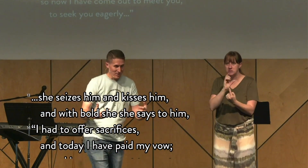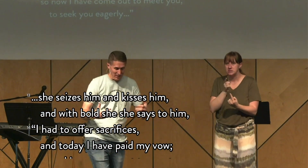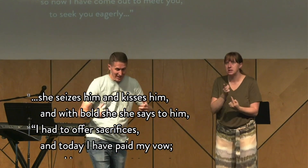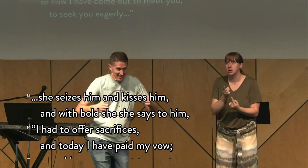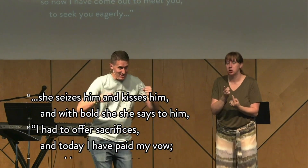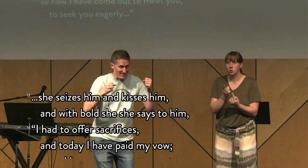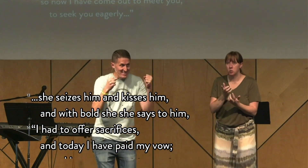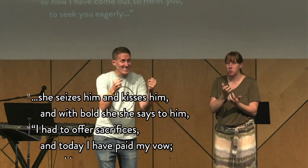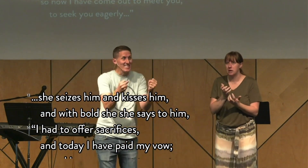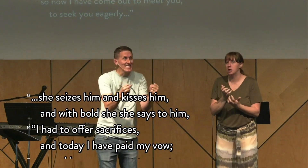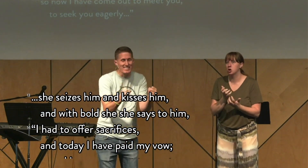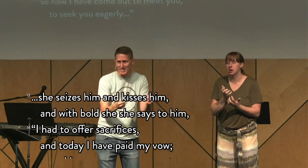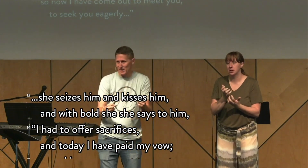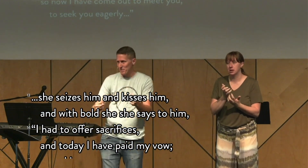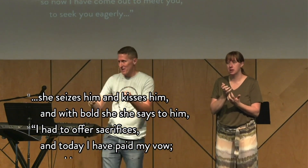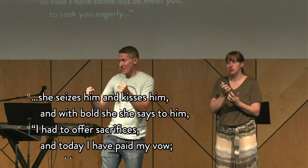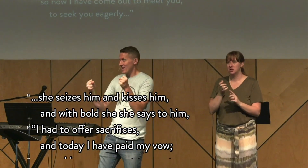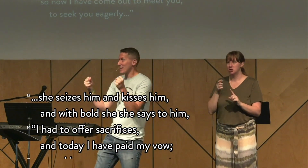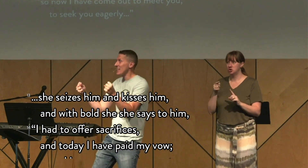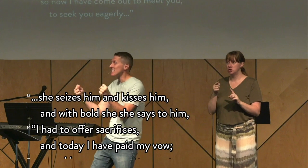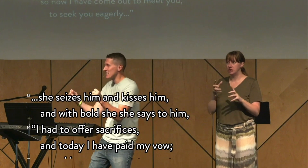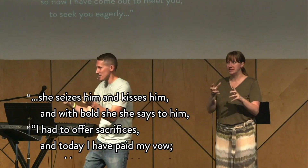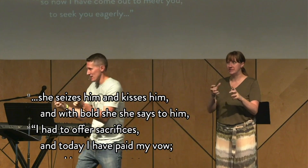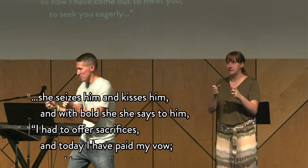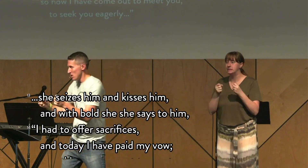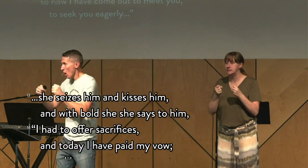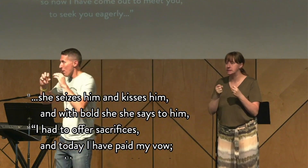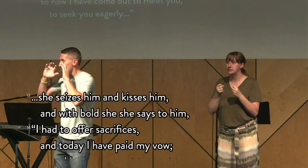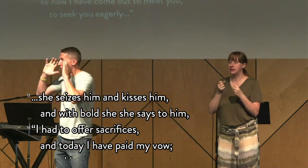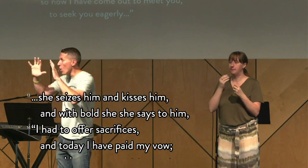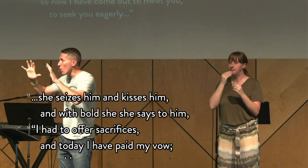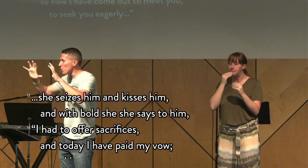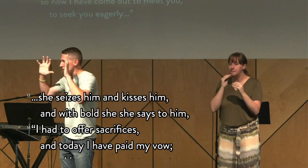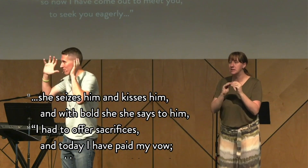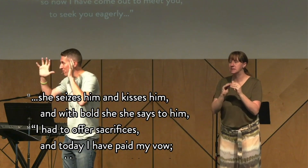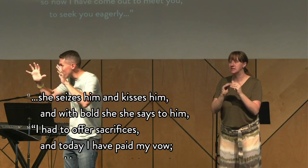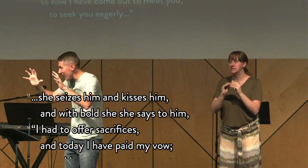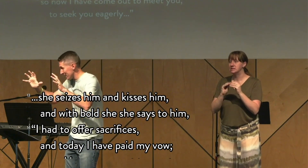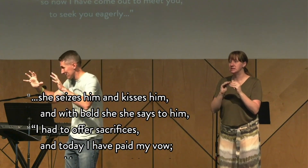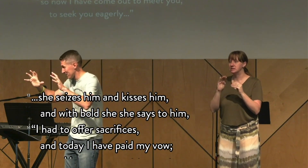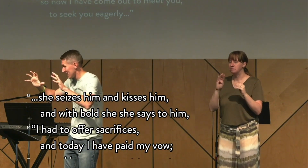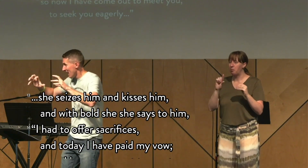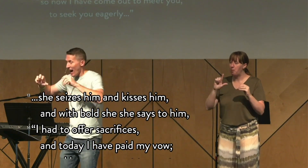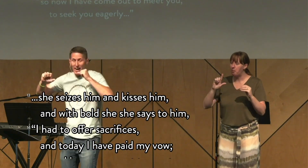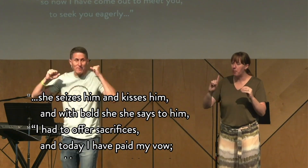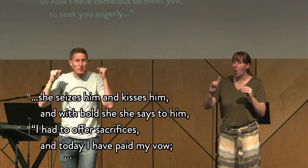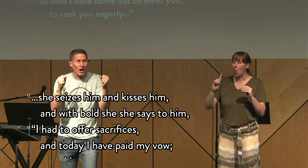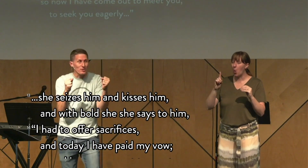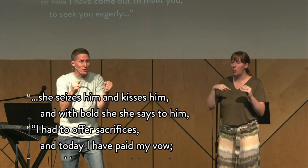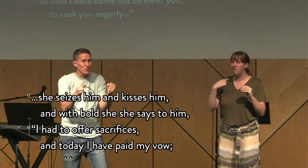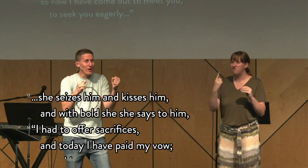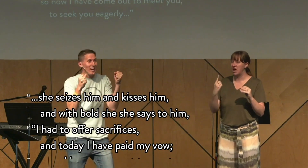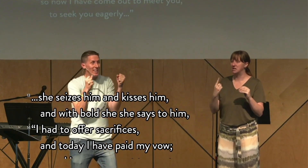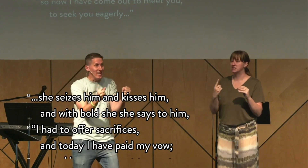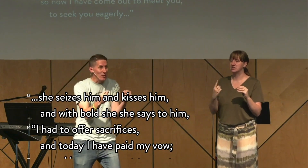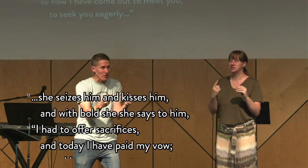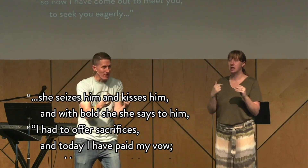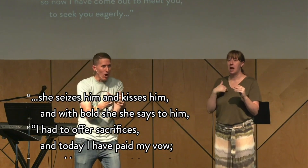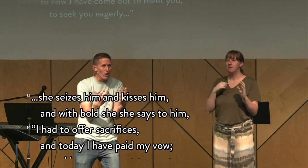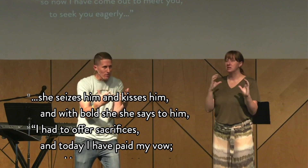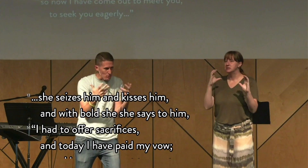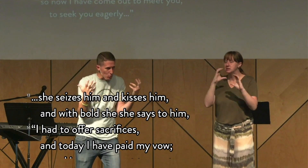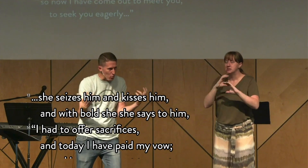eagerly, right? She seizes him, kisses him, bold face. I have sought you